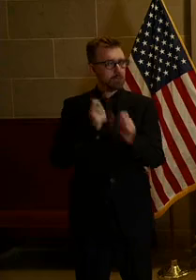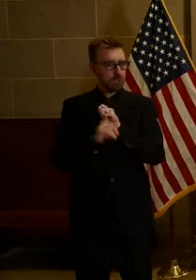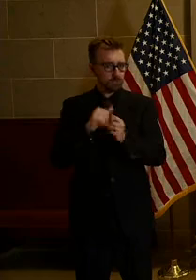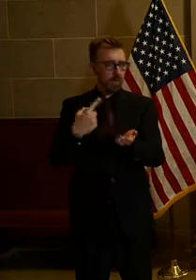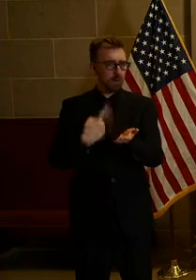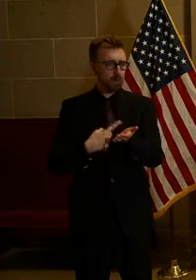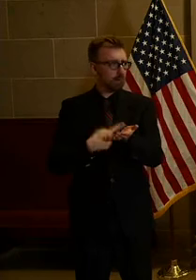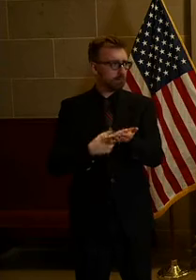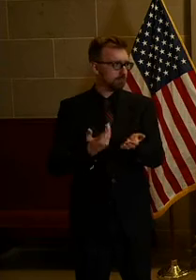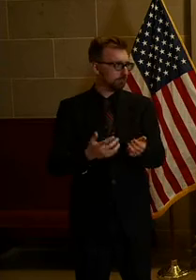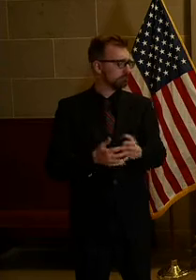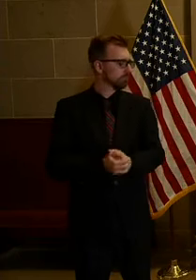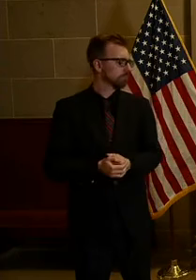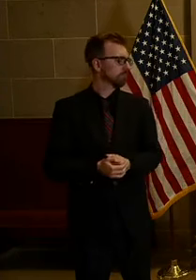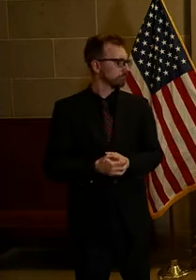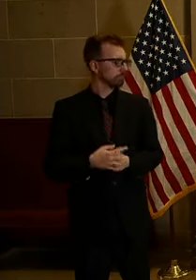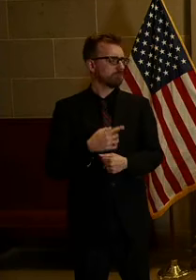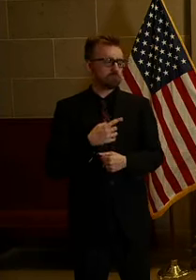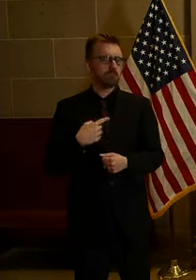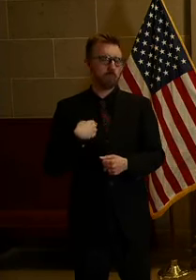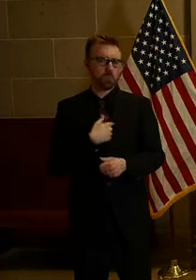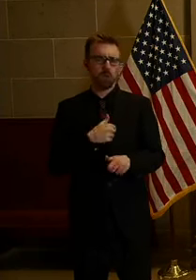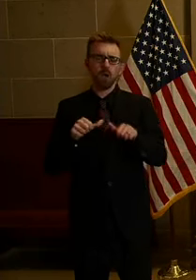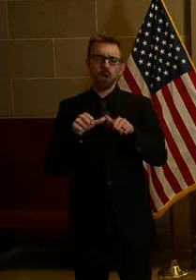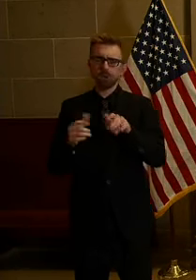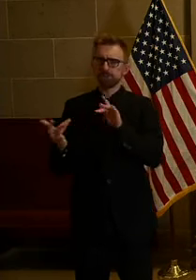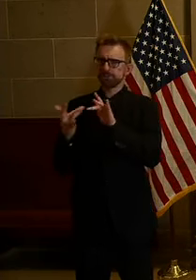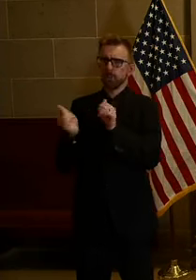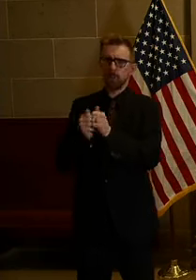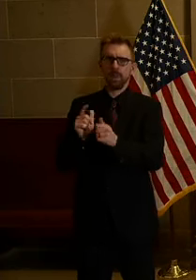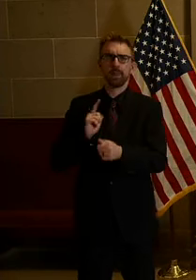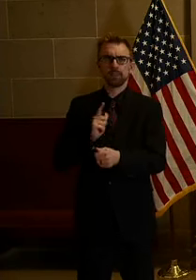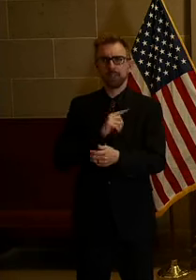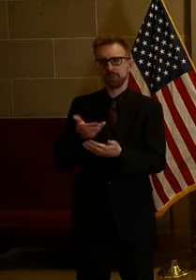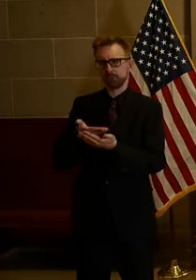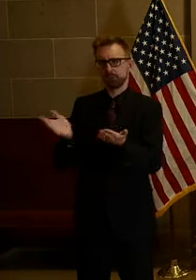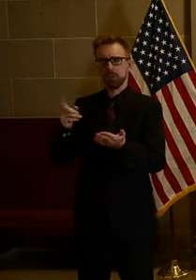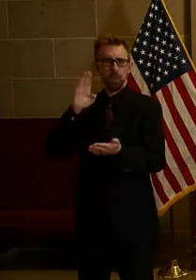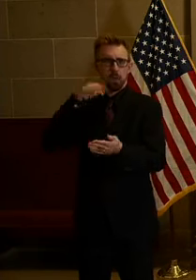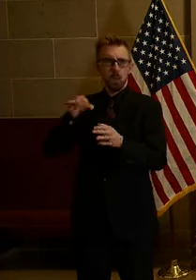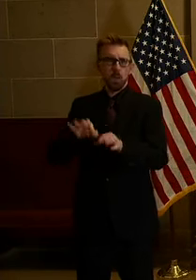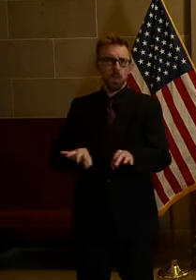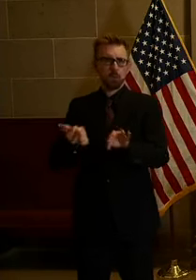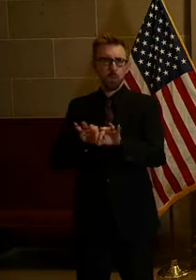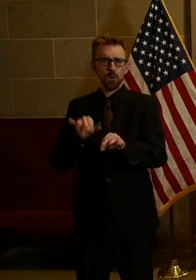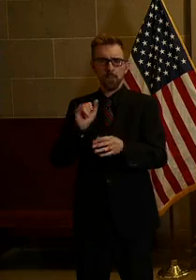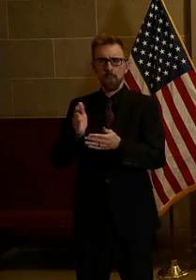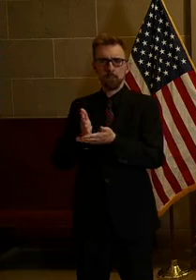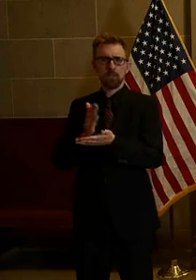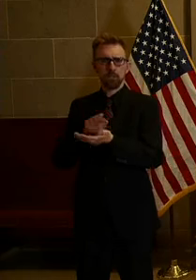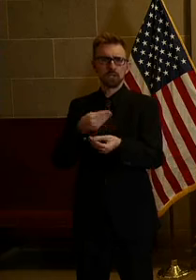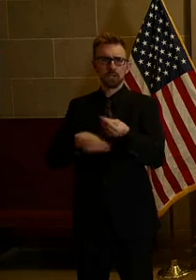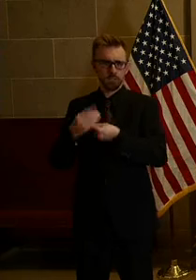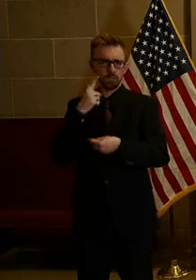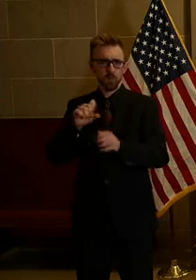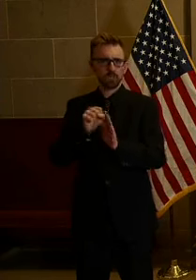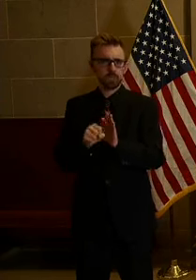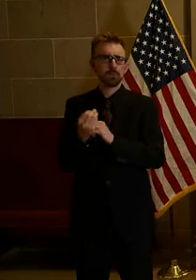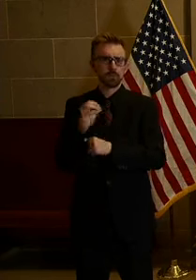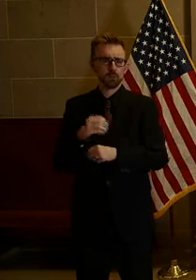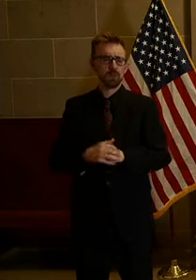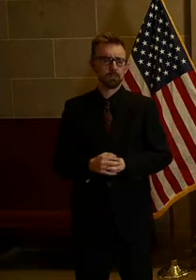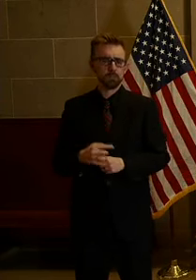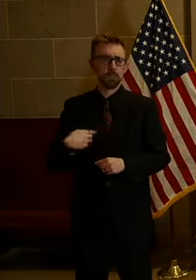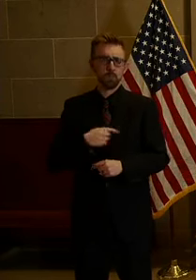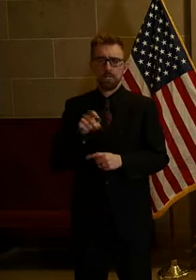or any talk of doing that? You know, we're in constant contact. The legislature legislators know how important the supplemental is to the state of Missouri. We have